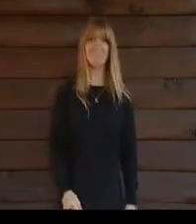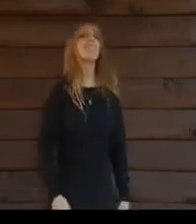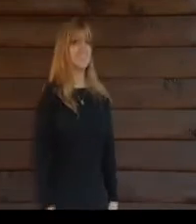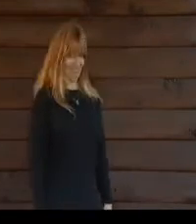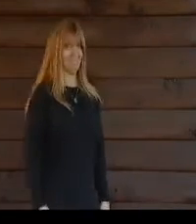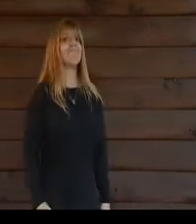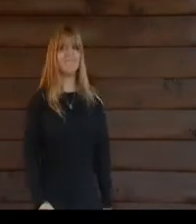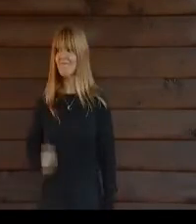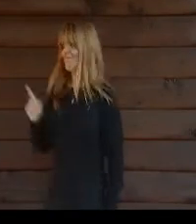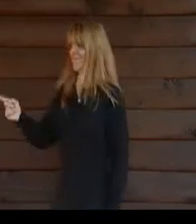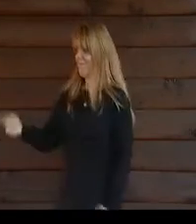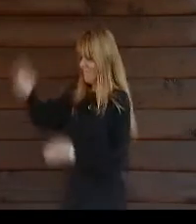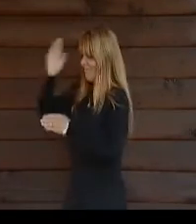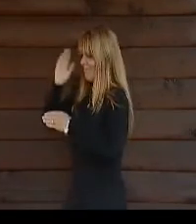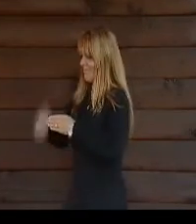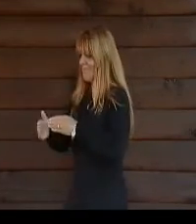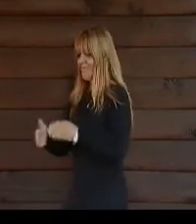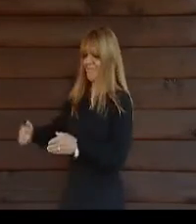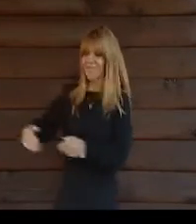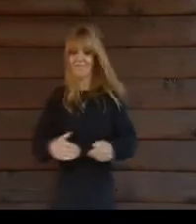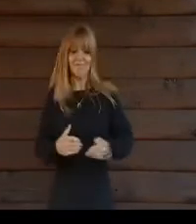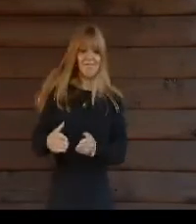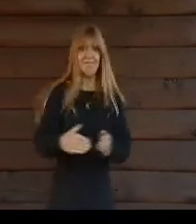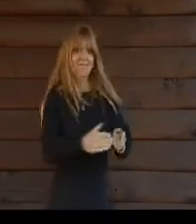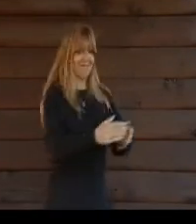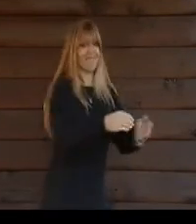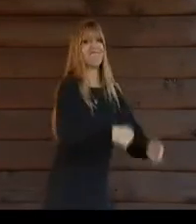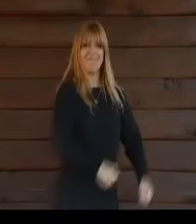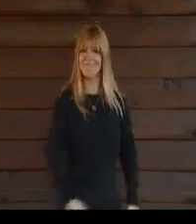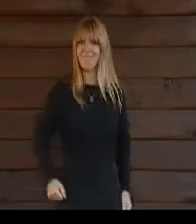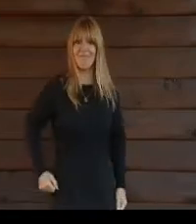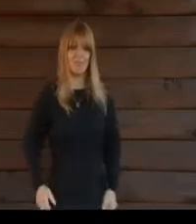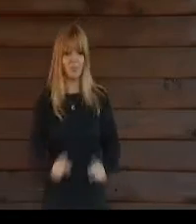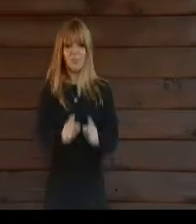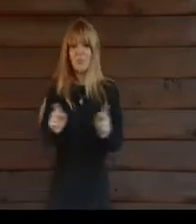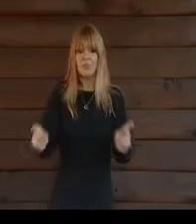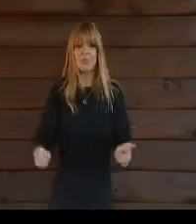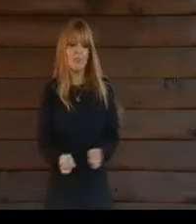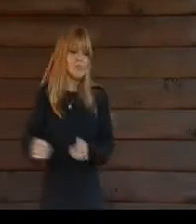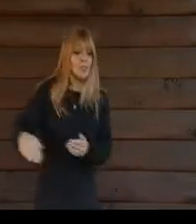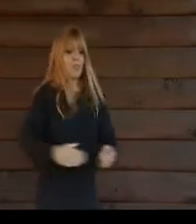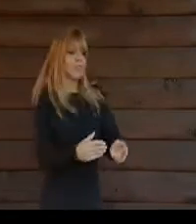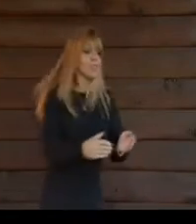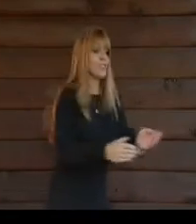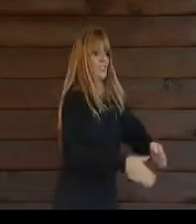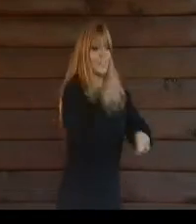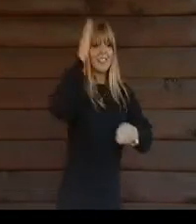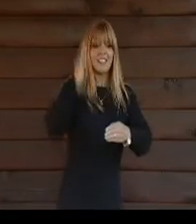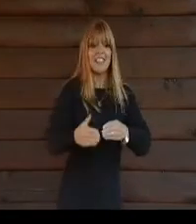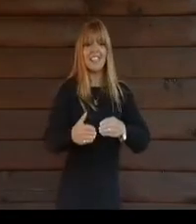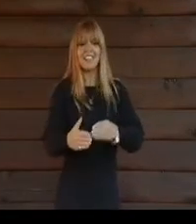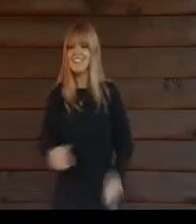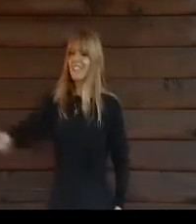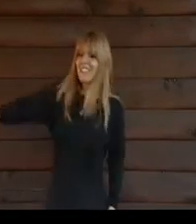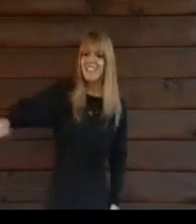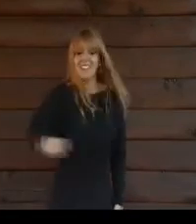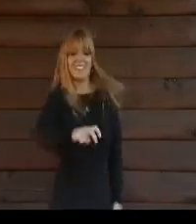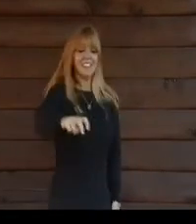Down at the end of the road Where the road Where and the